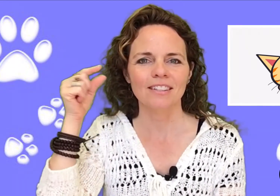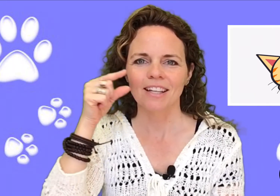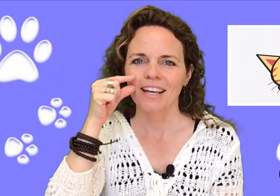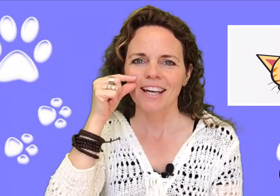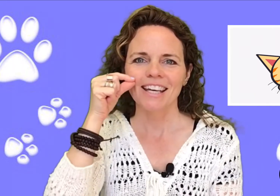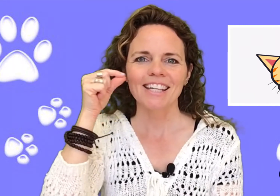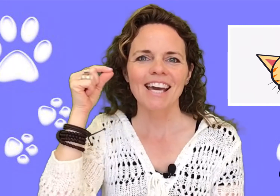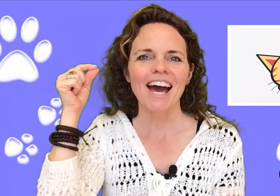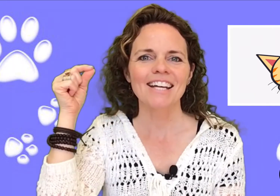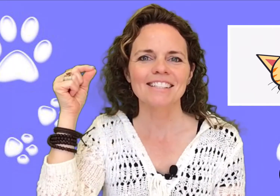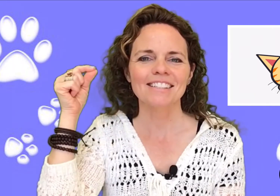Cat.